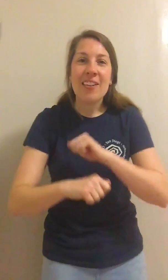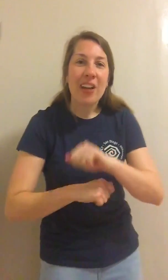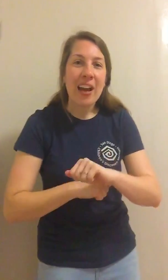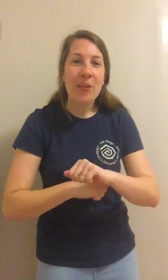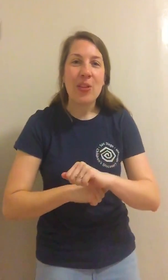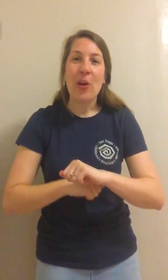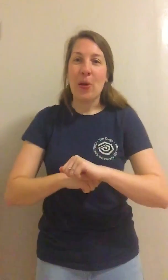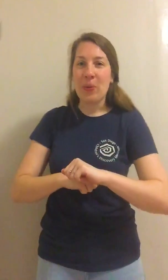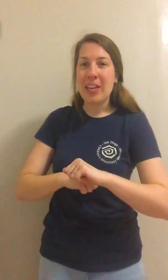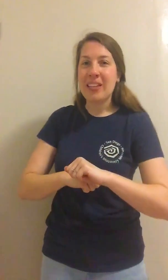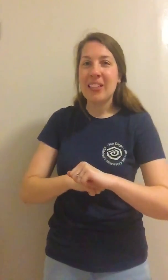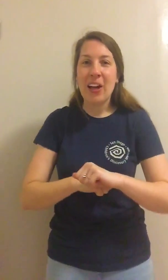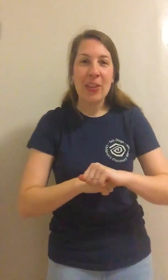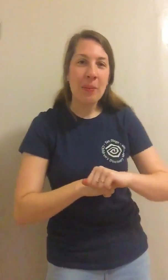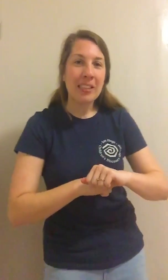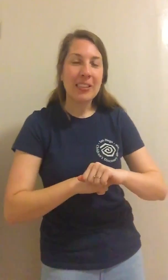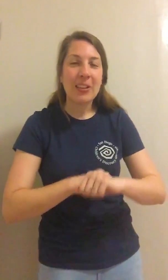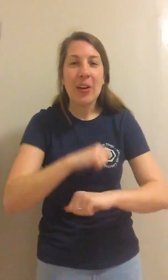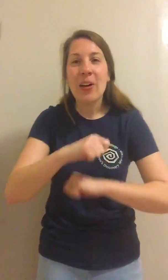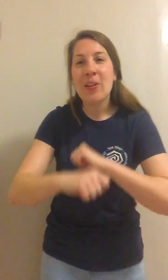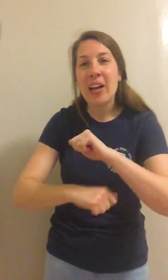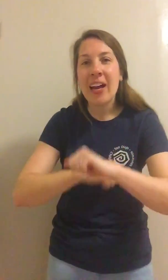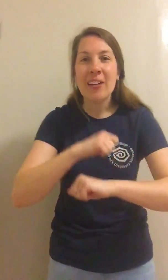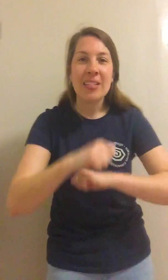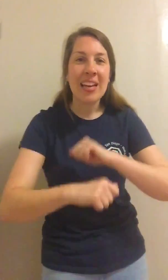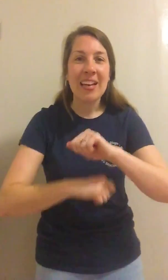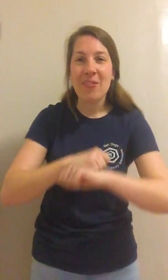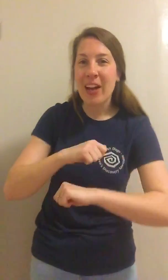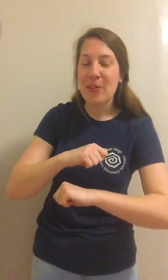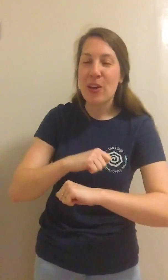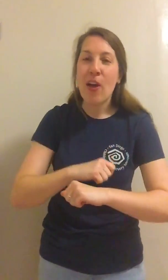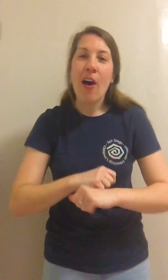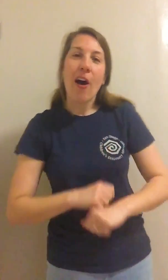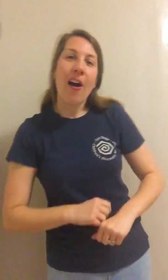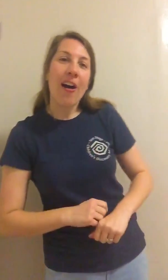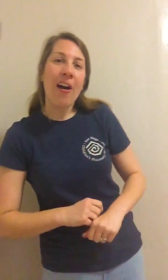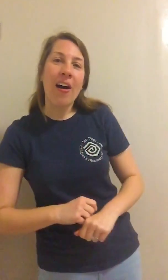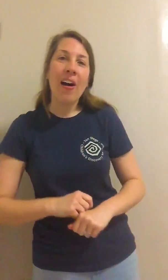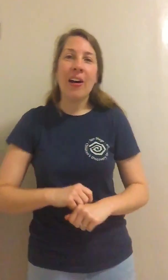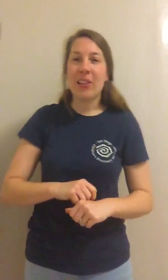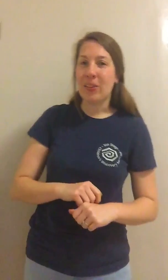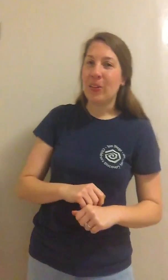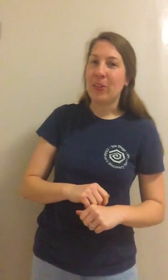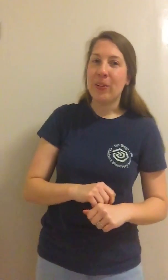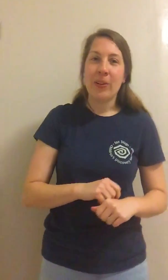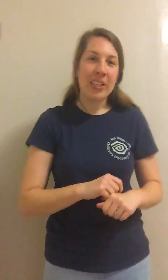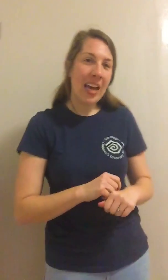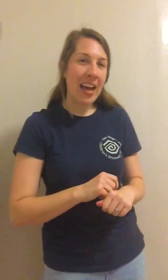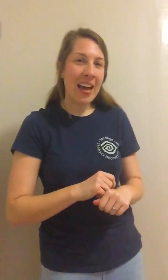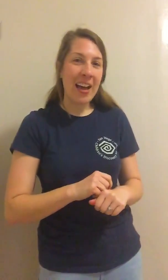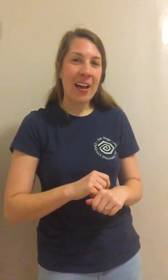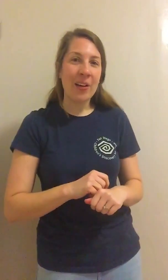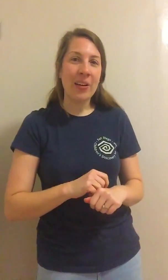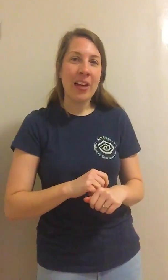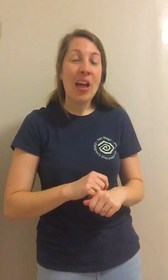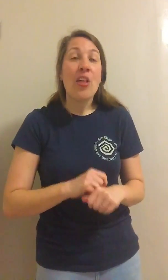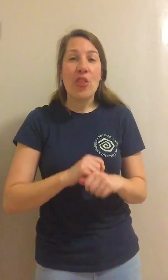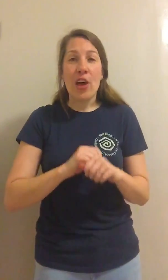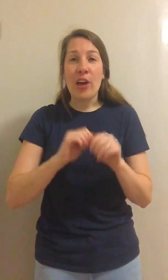round. The wheels on the bus go round and round, all through the town. The